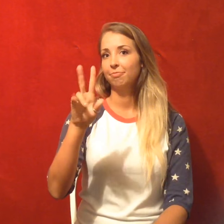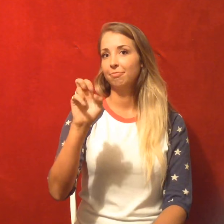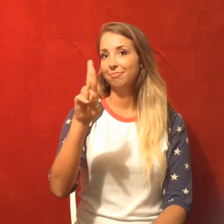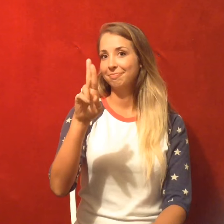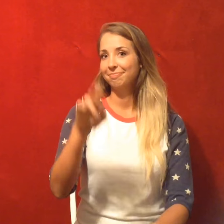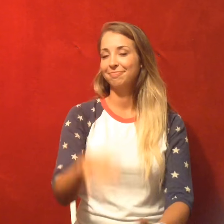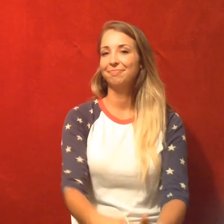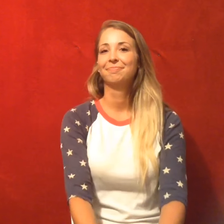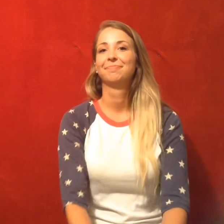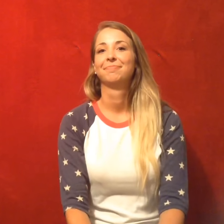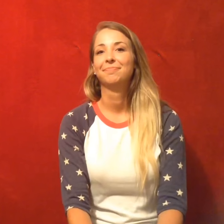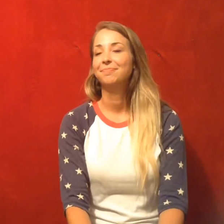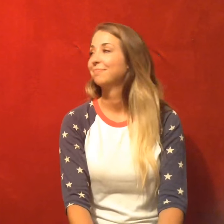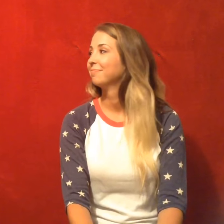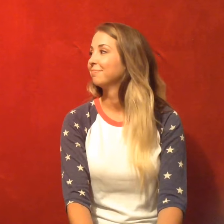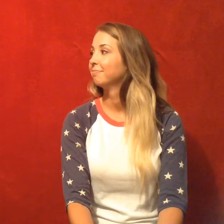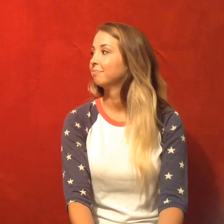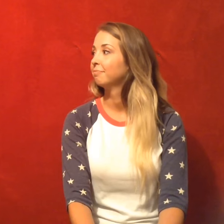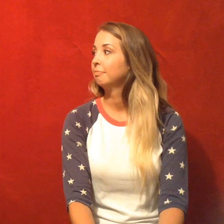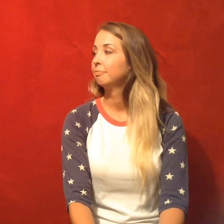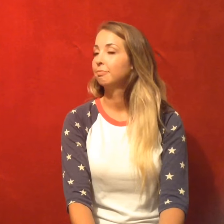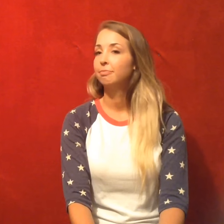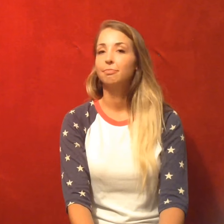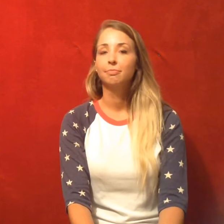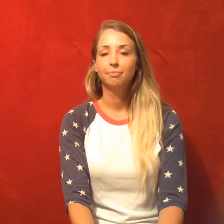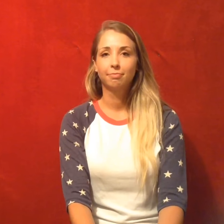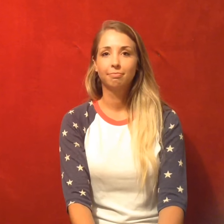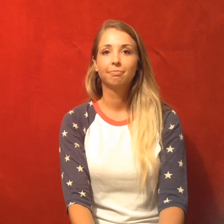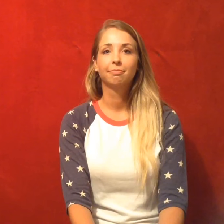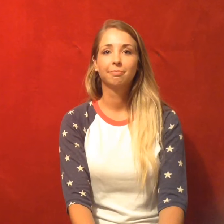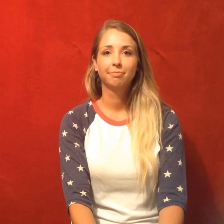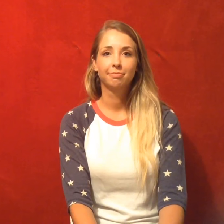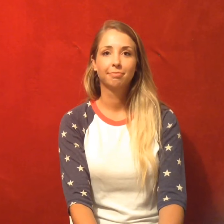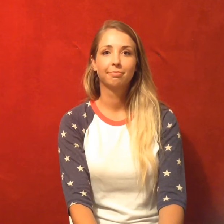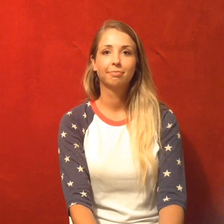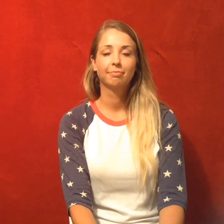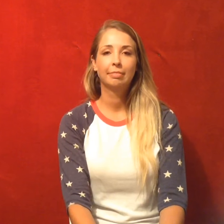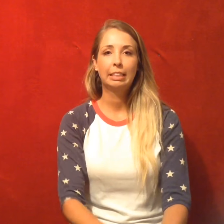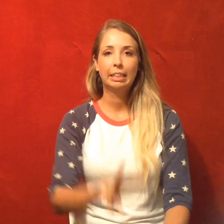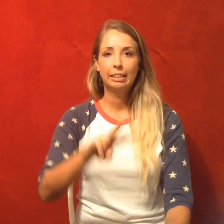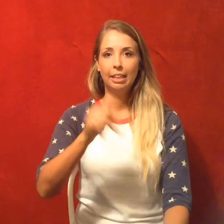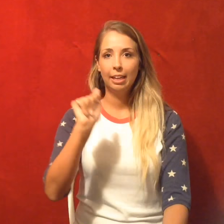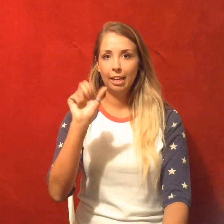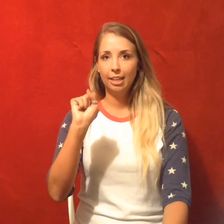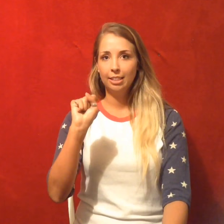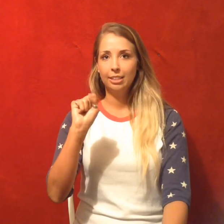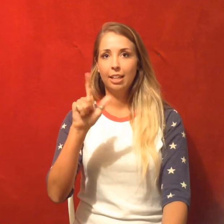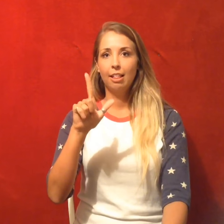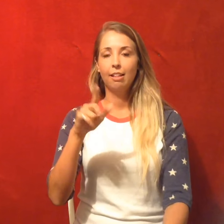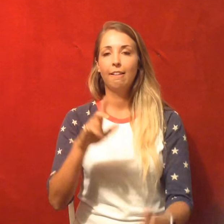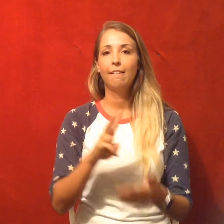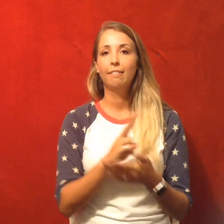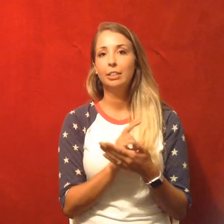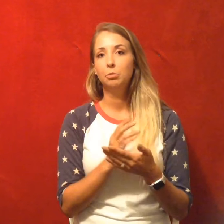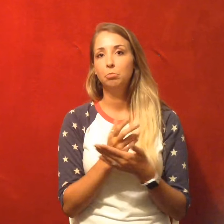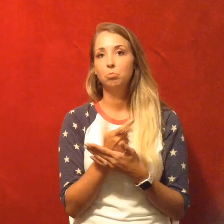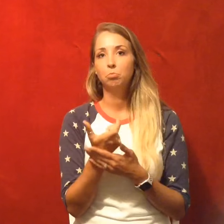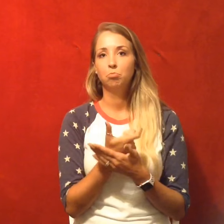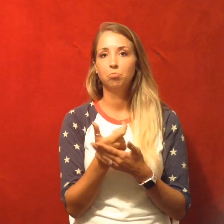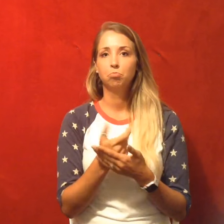talented. This is our second episode of American Sign Language and we're going to show you some great first appearances of female